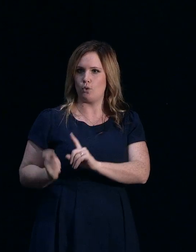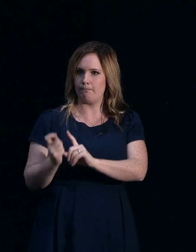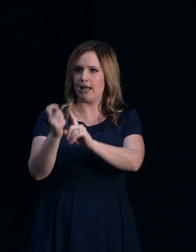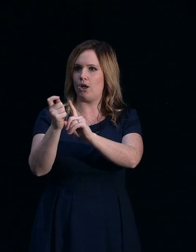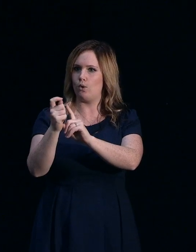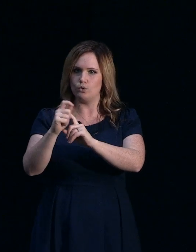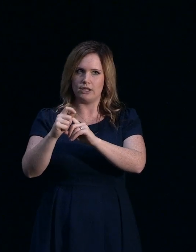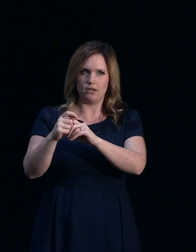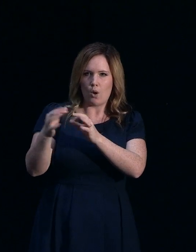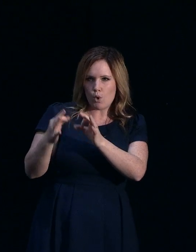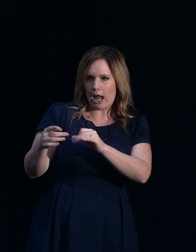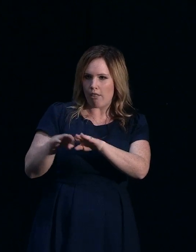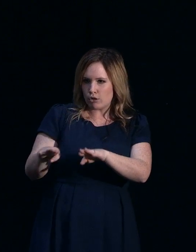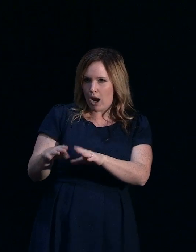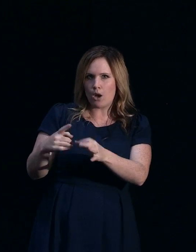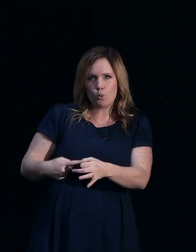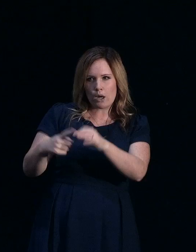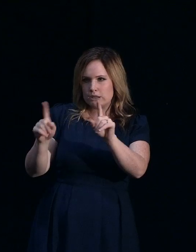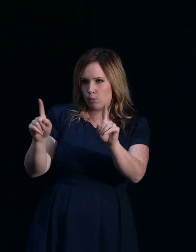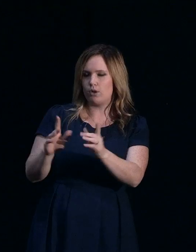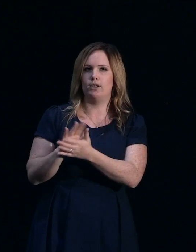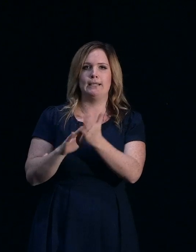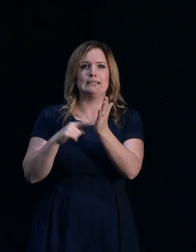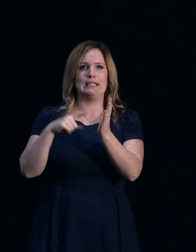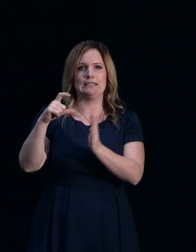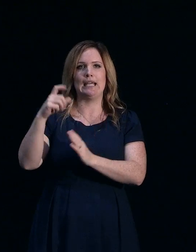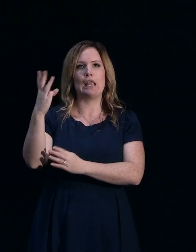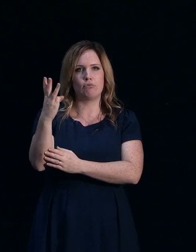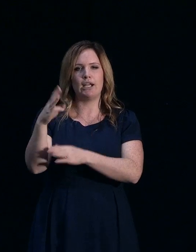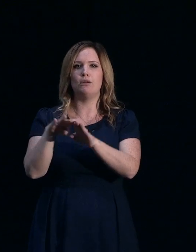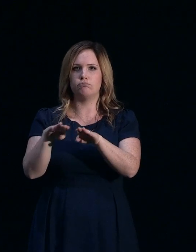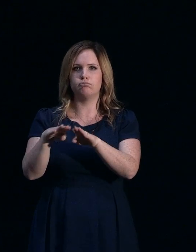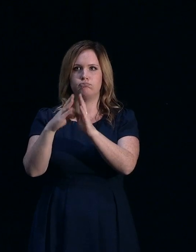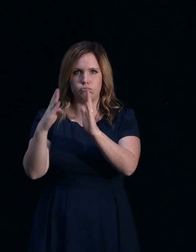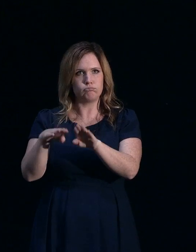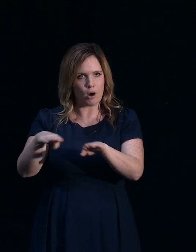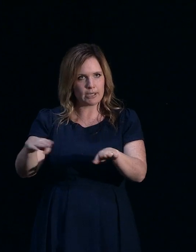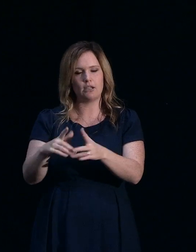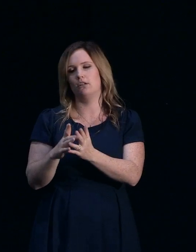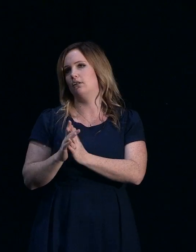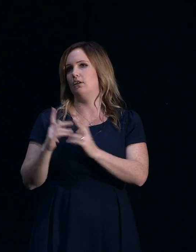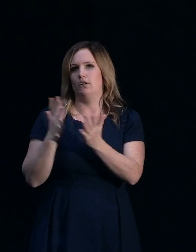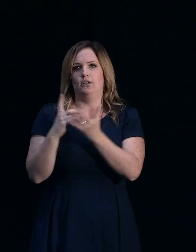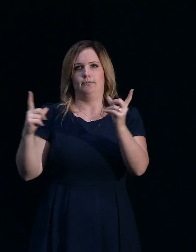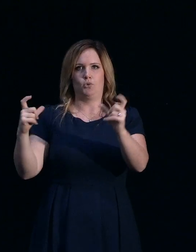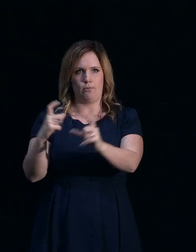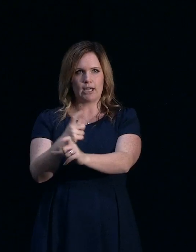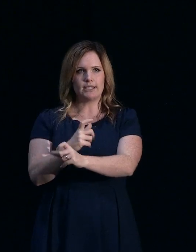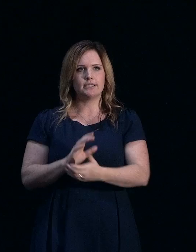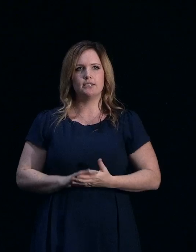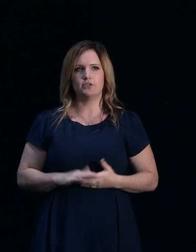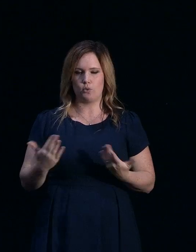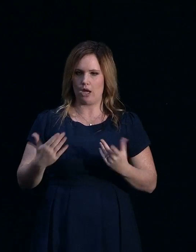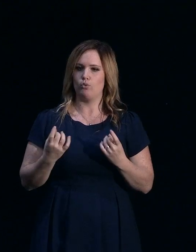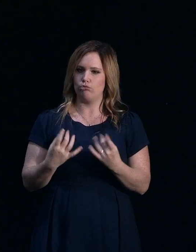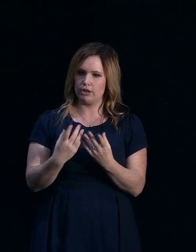break ground and actually do that. So TC3 properties have always been very complicated and as a result, we haven't been able to get in and do